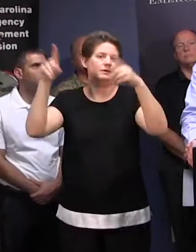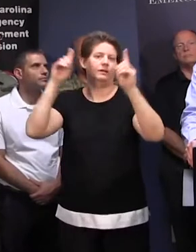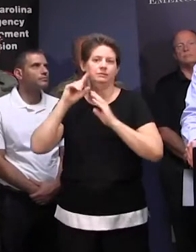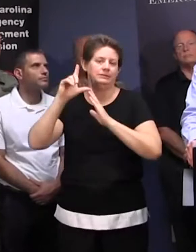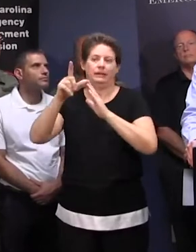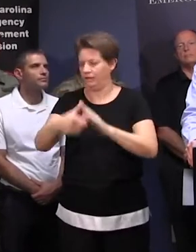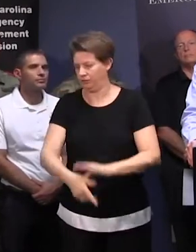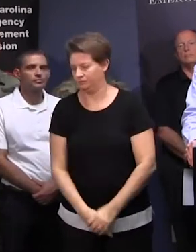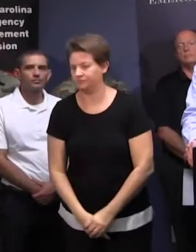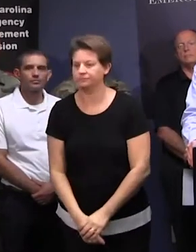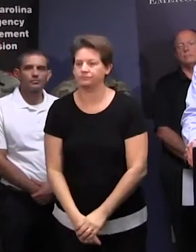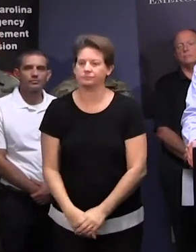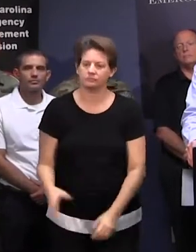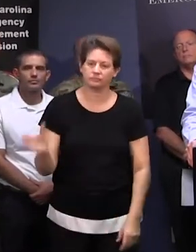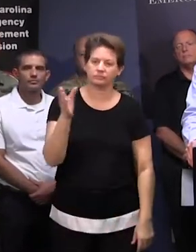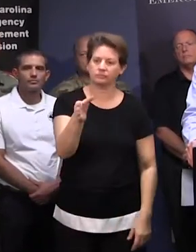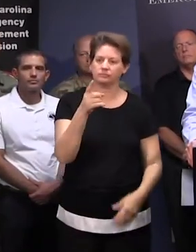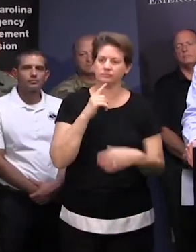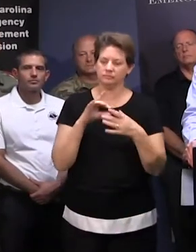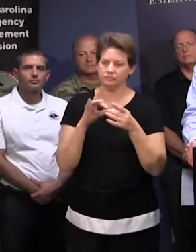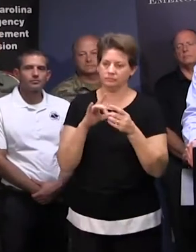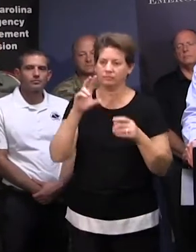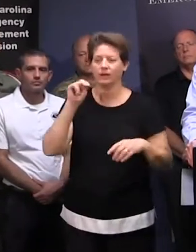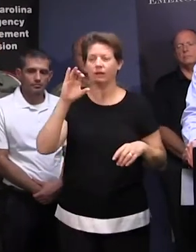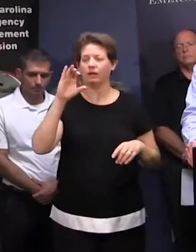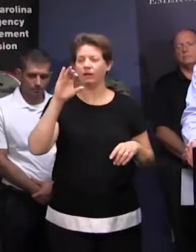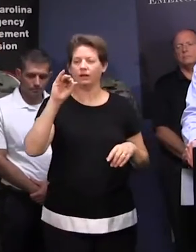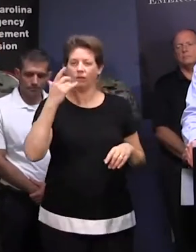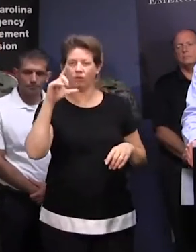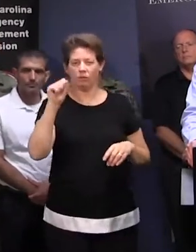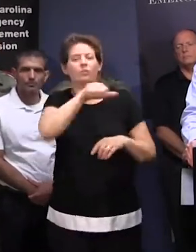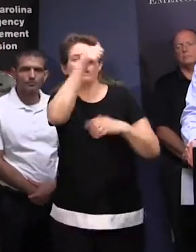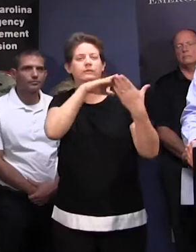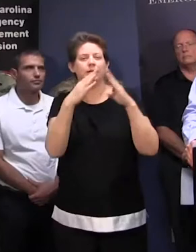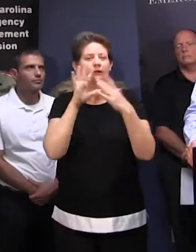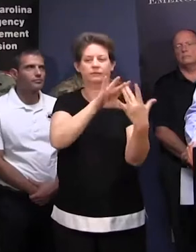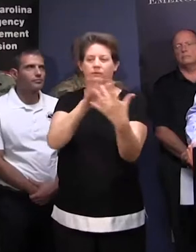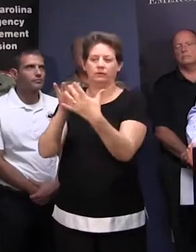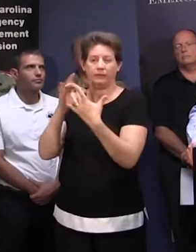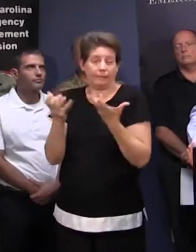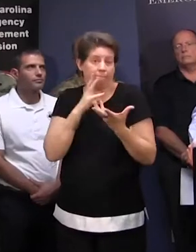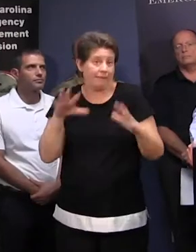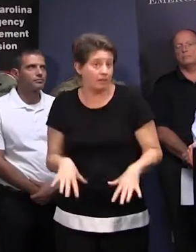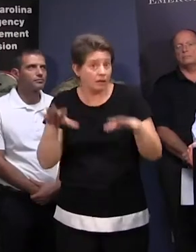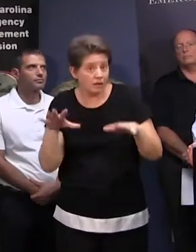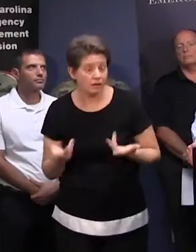at a later date. You mentioned you've talked to folks in Nichols. What other towns have you reached out to that might flow?